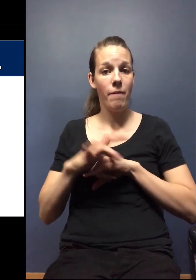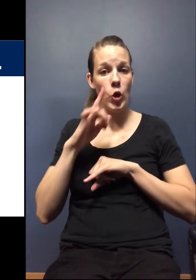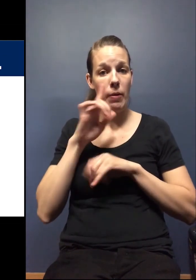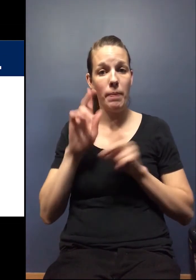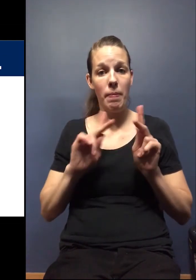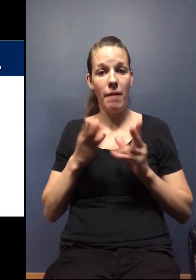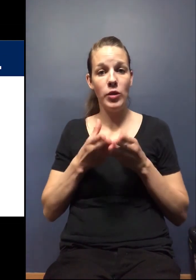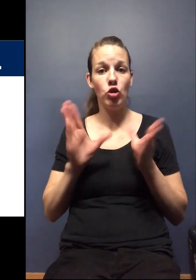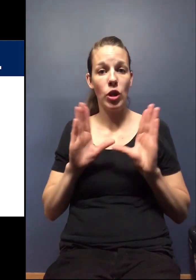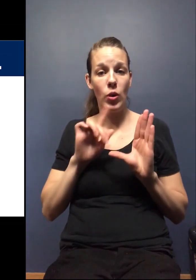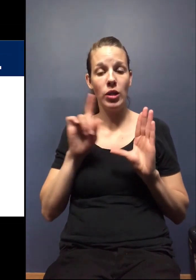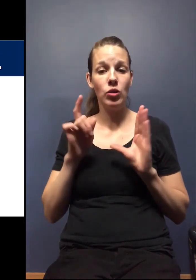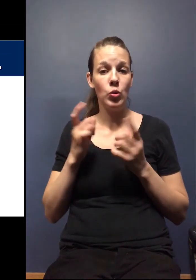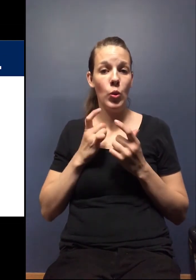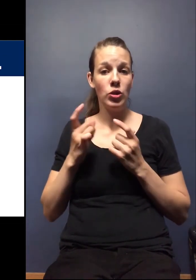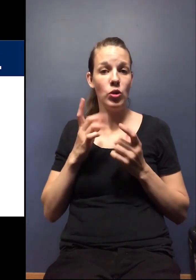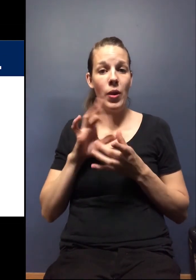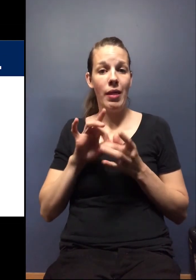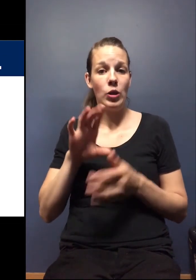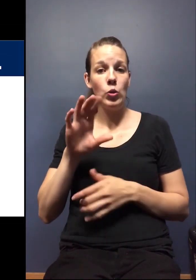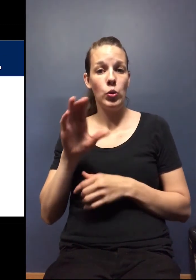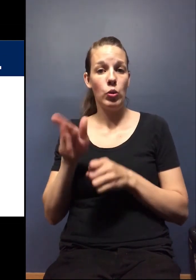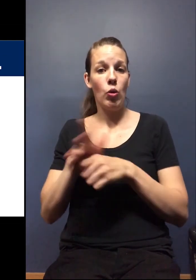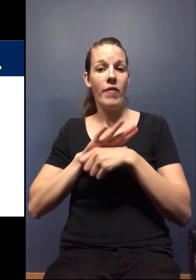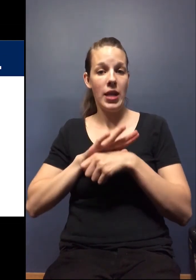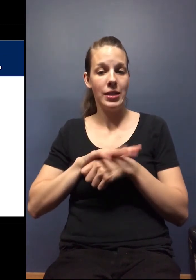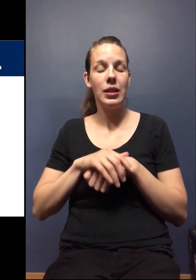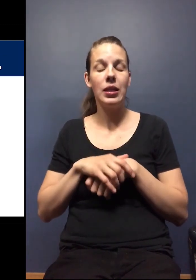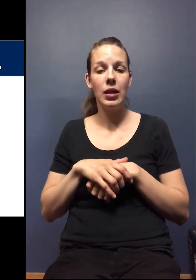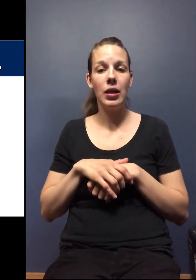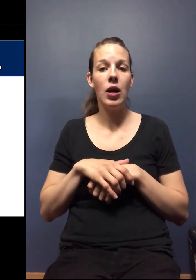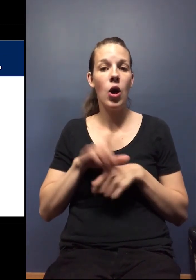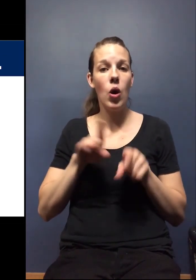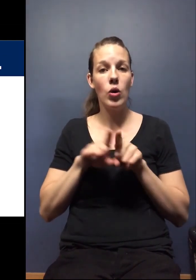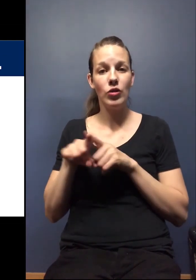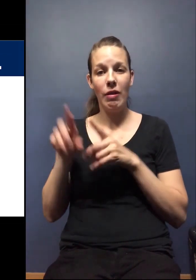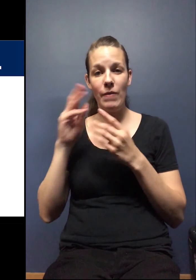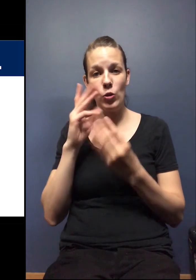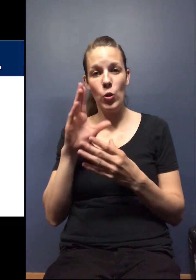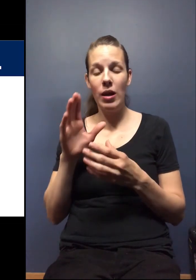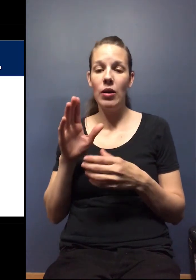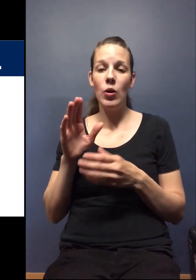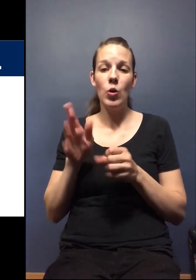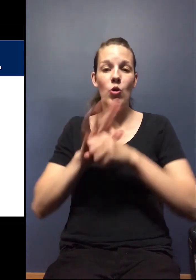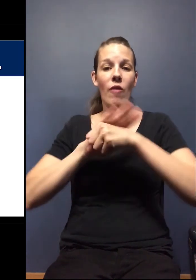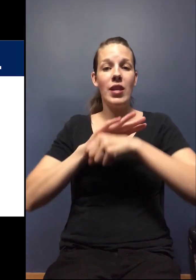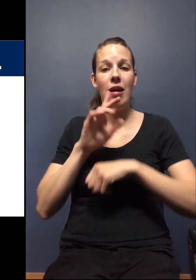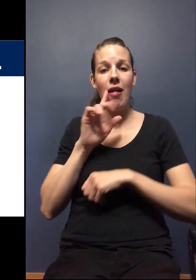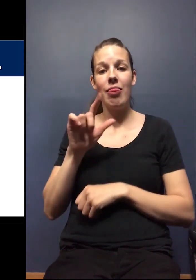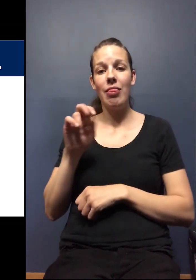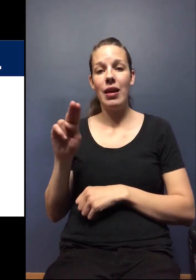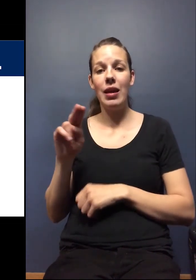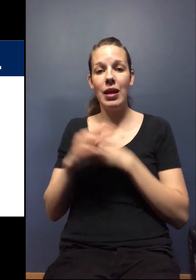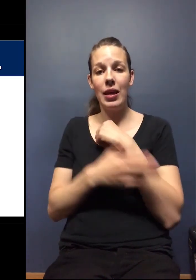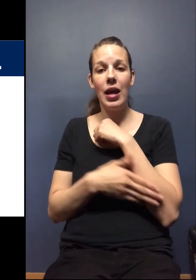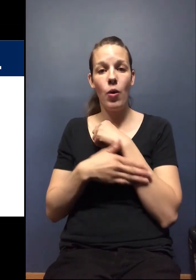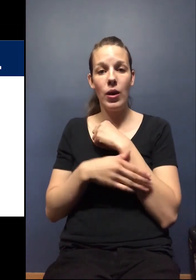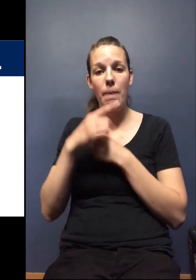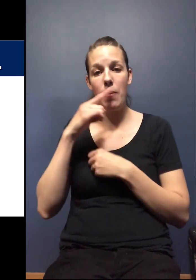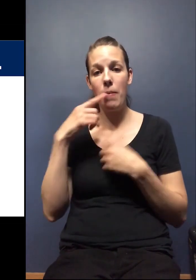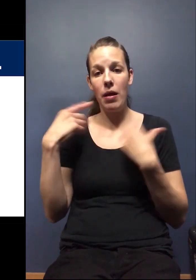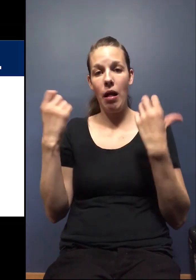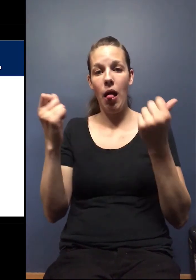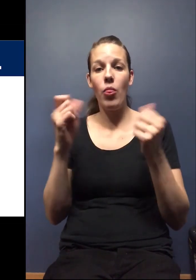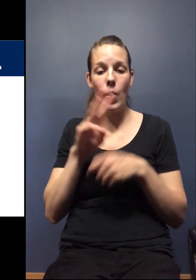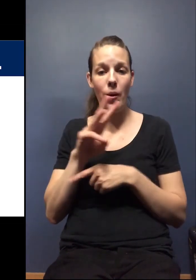for people that have general questions about COVID-19. There's also, um, information on COVID-19 on the Lane County Public Health website, Iowa